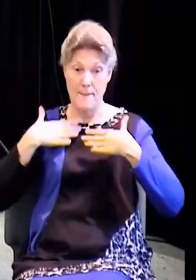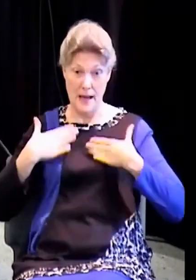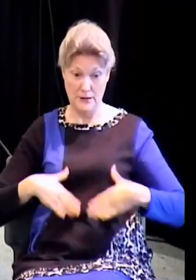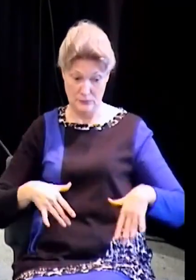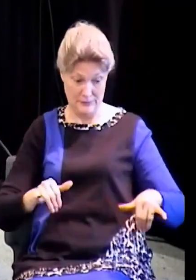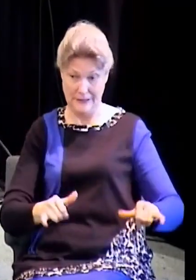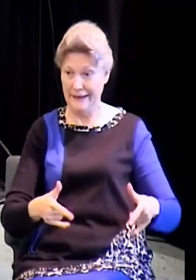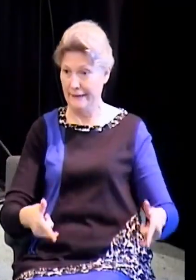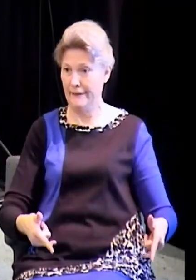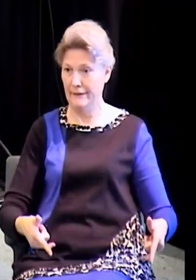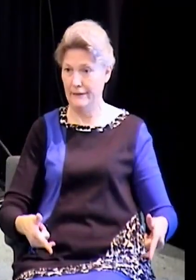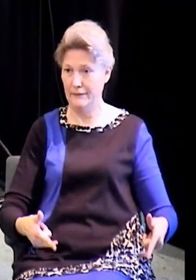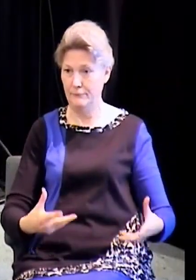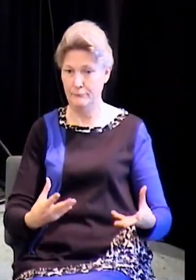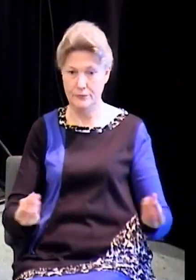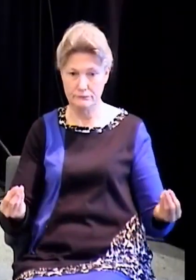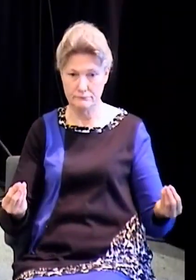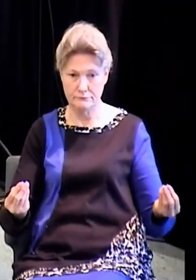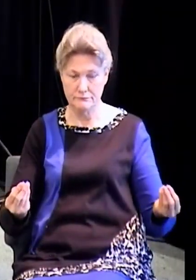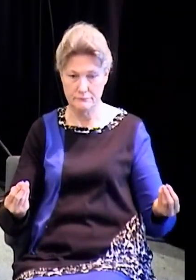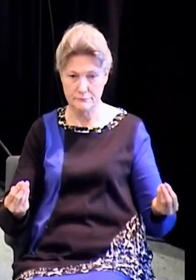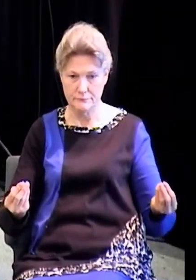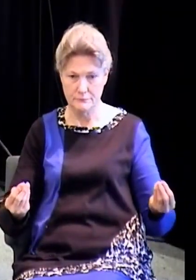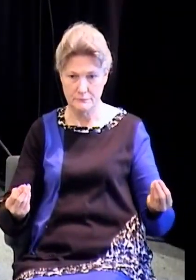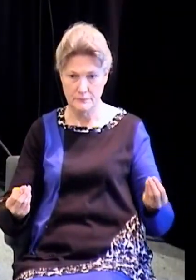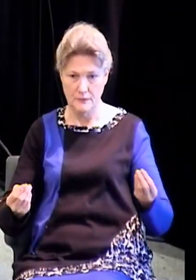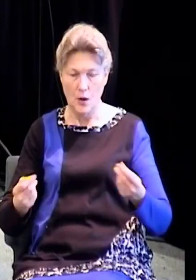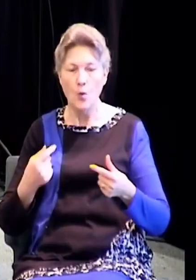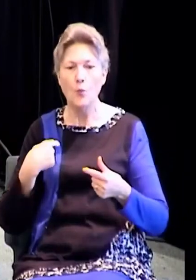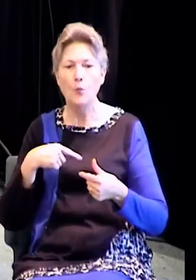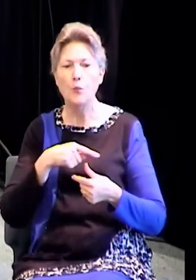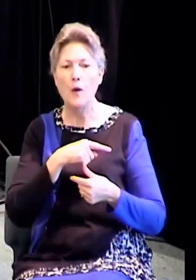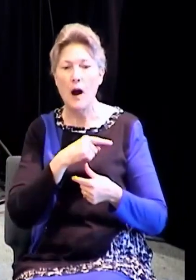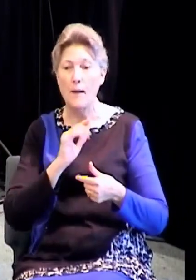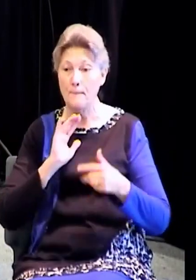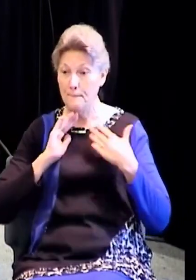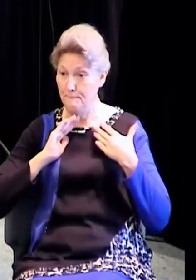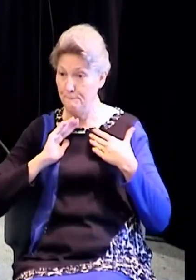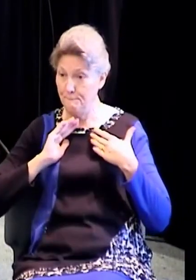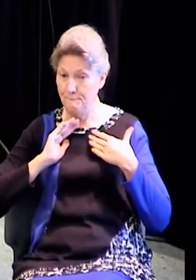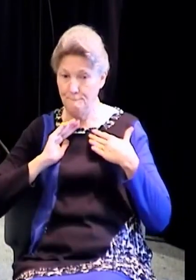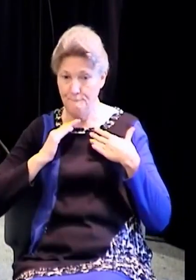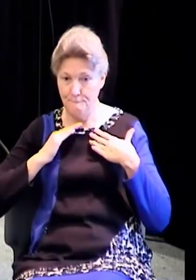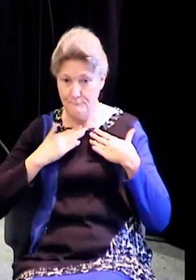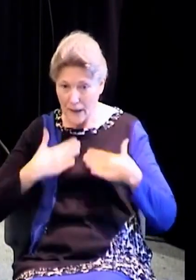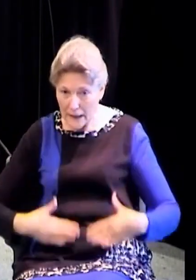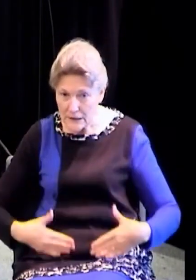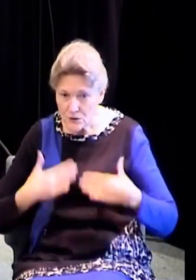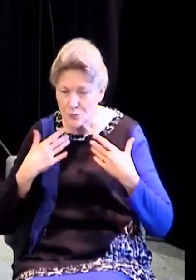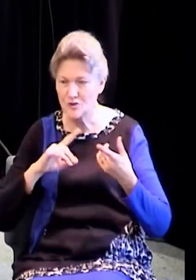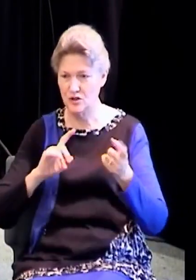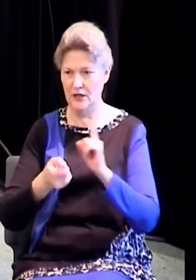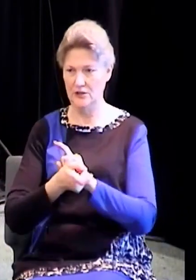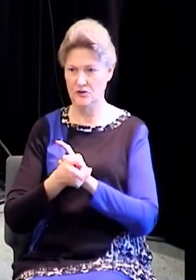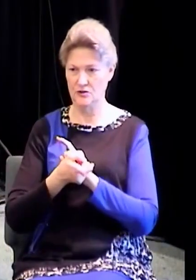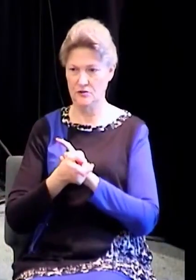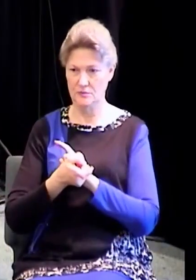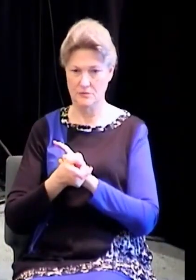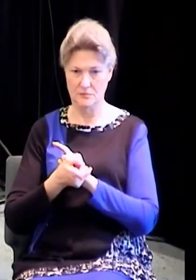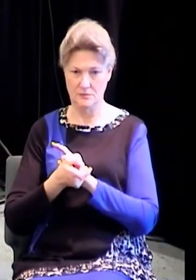I'm not going to be like this in heaven. Okay? We're going to have glorified bodies. No flesh in heaven. Spirit hath not flesh and